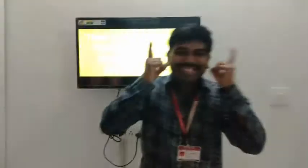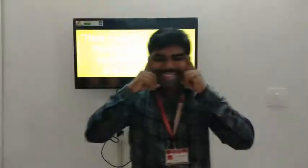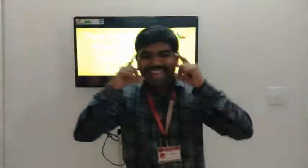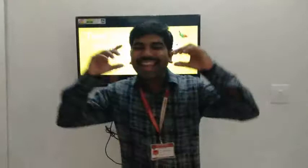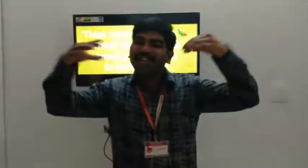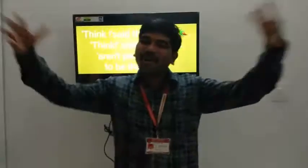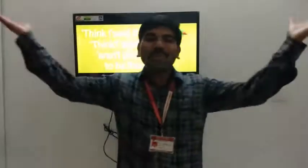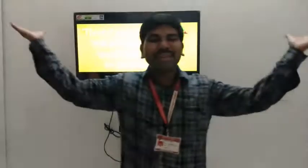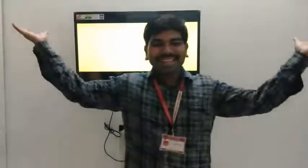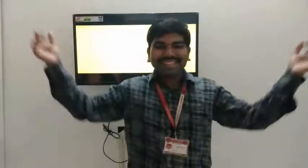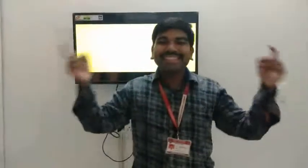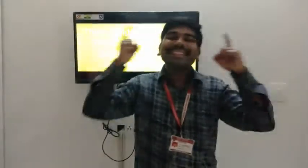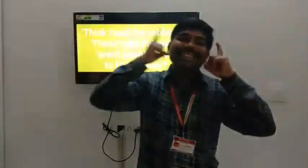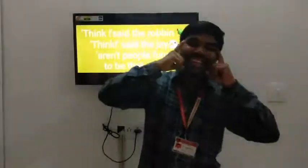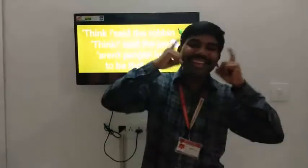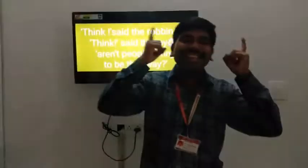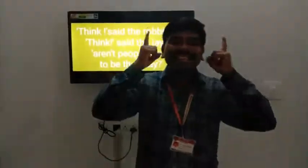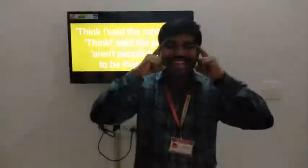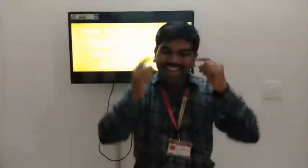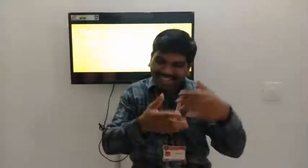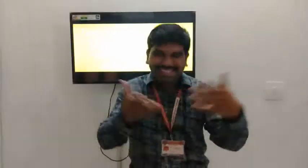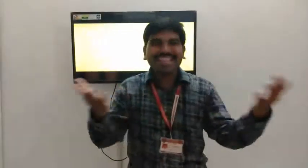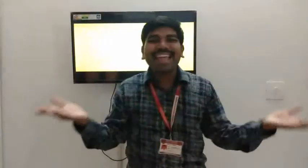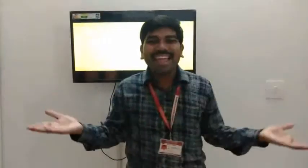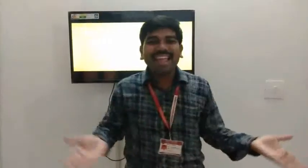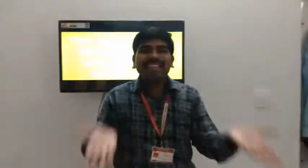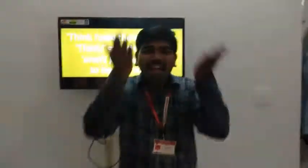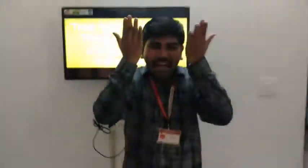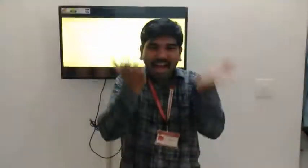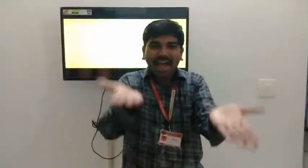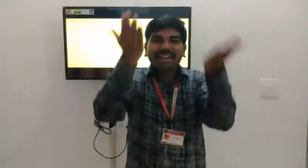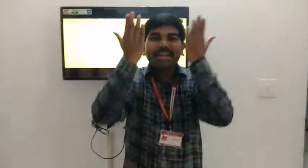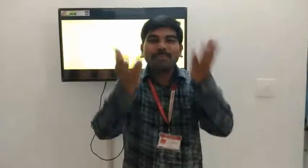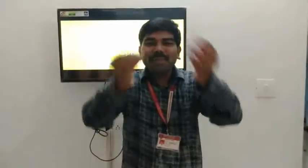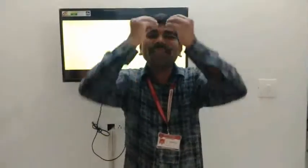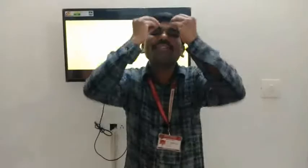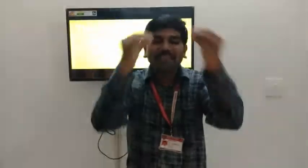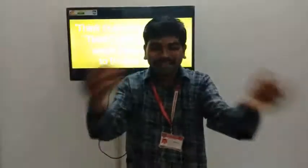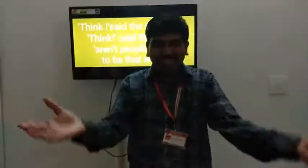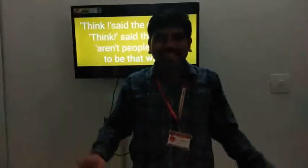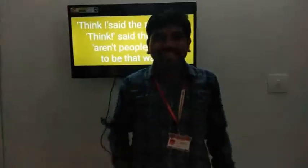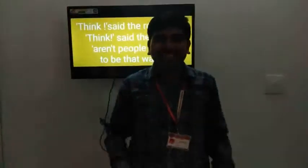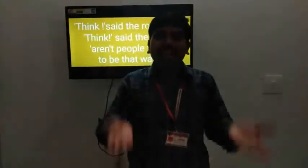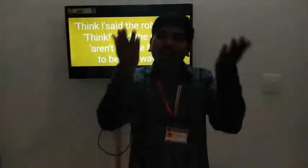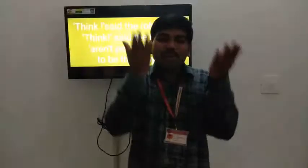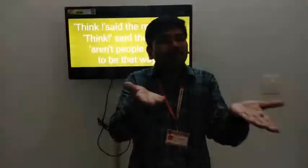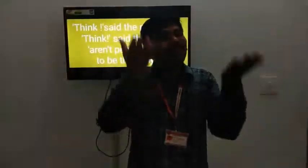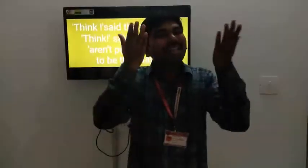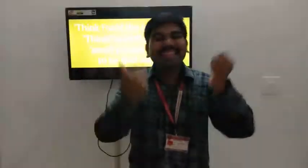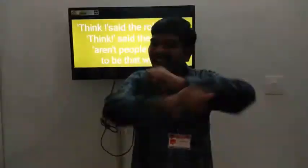said Robin, things said Jay. Aren't people funny to be that